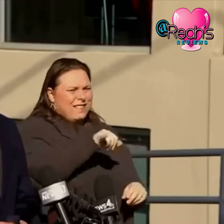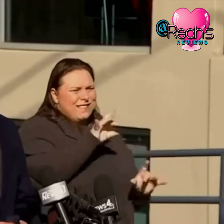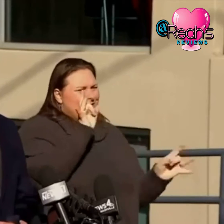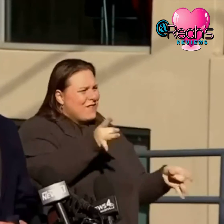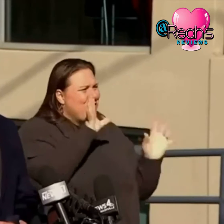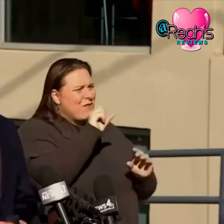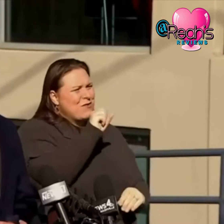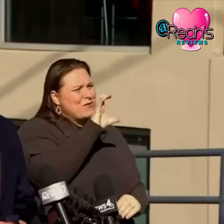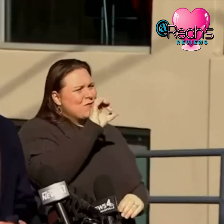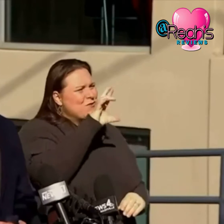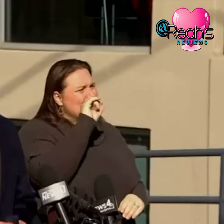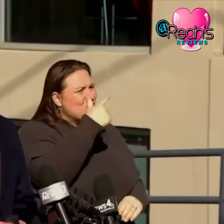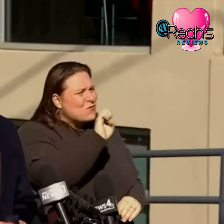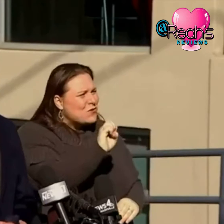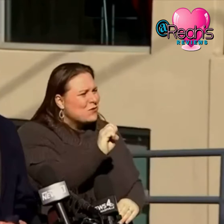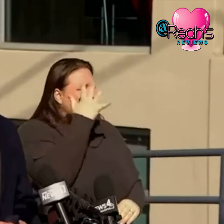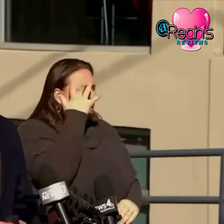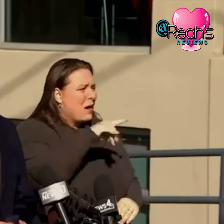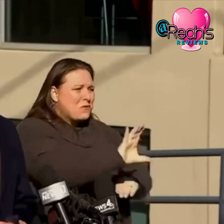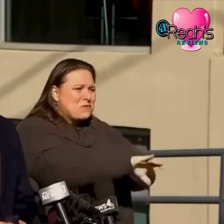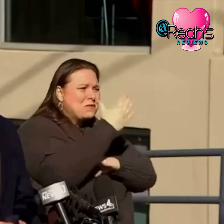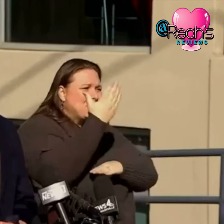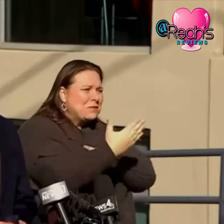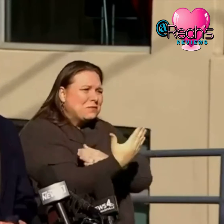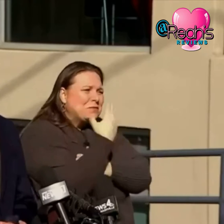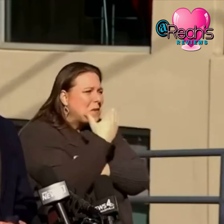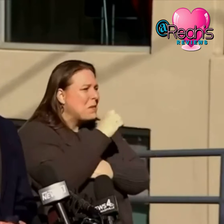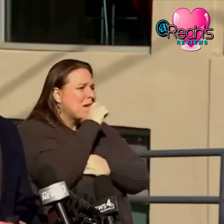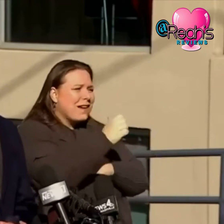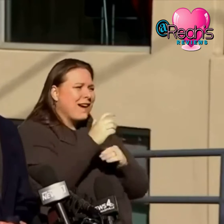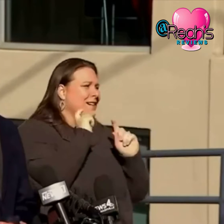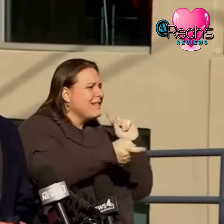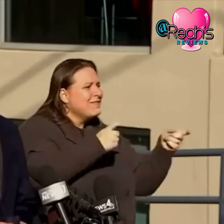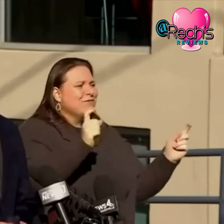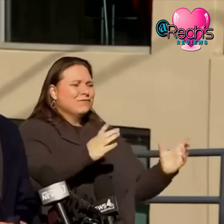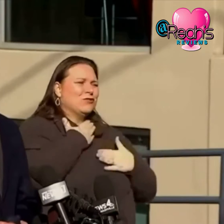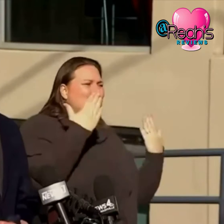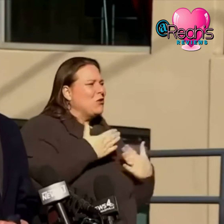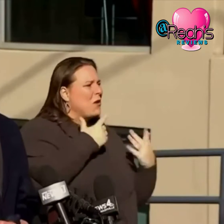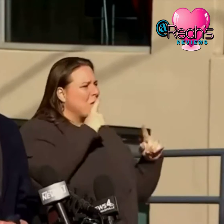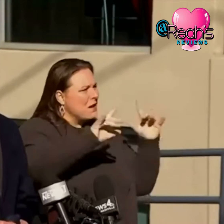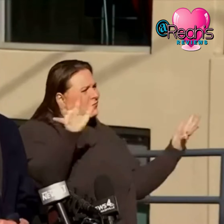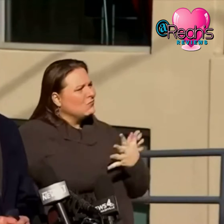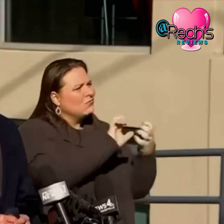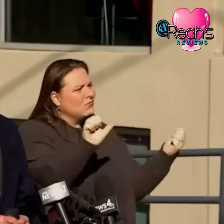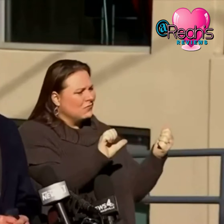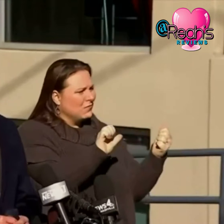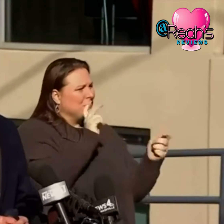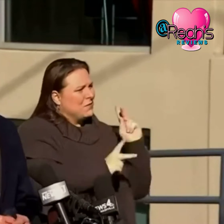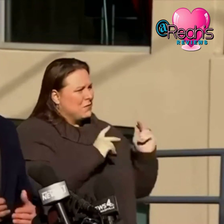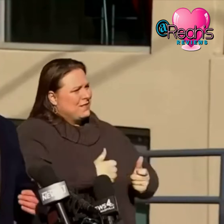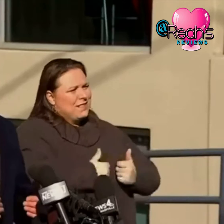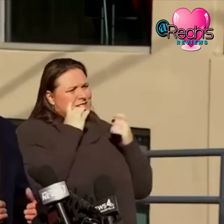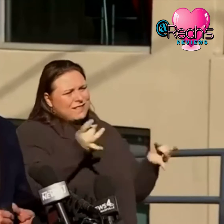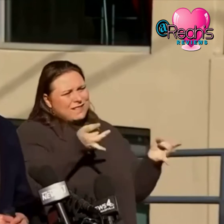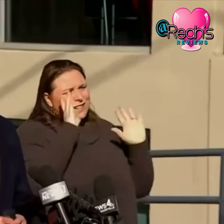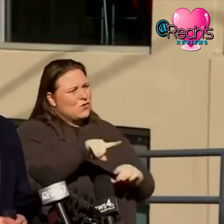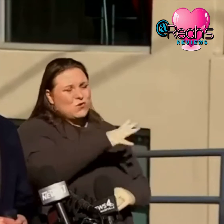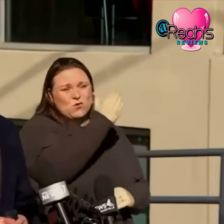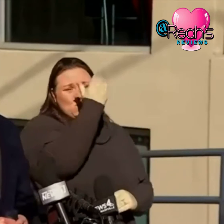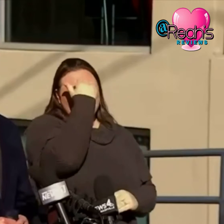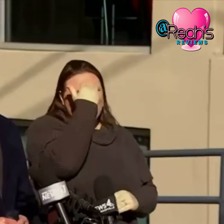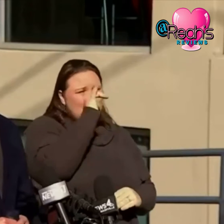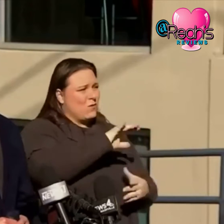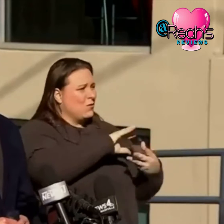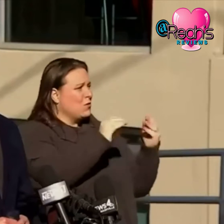Christmas morning instead of spreading joy and cheer decided to spread devastation and destruction but we know how that story ends